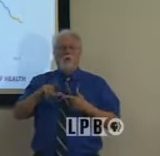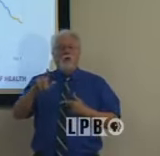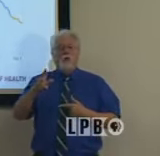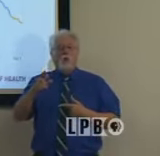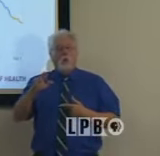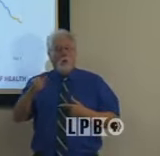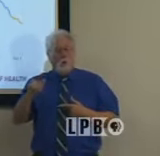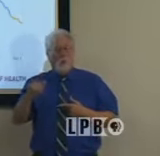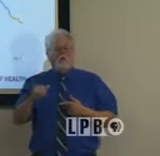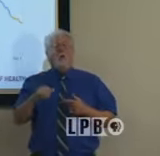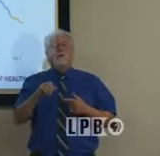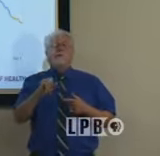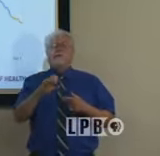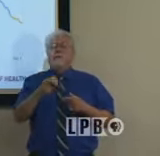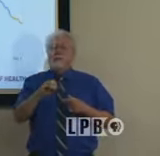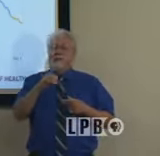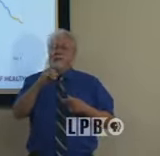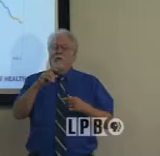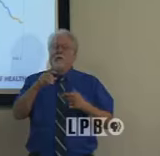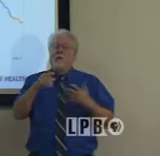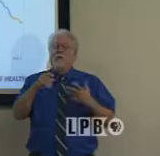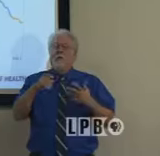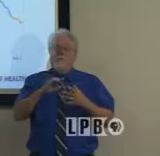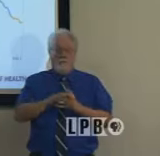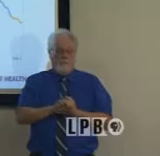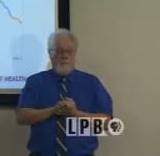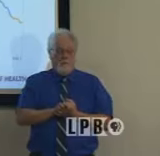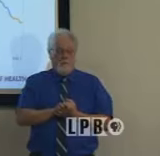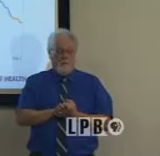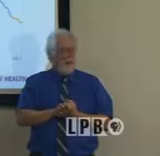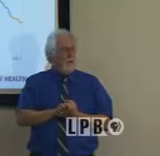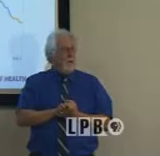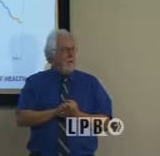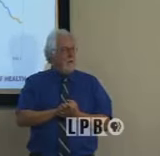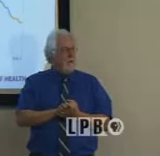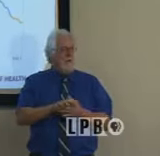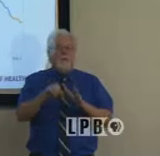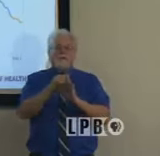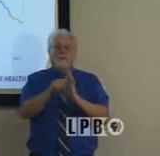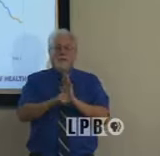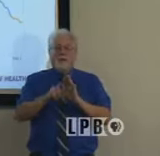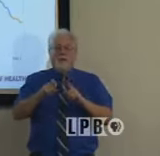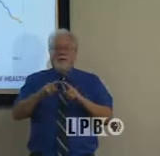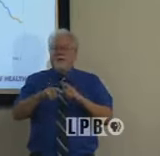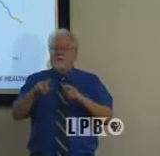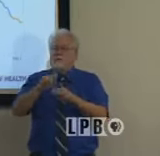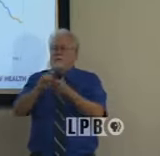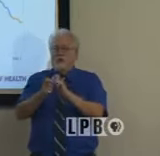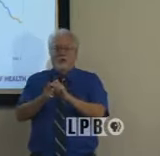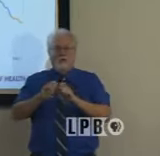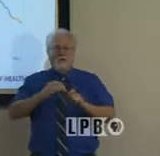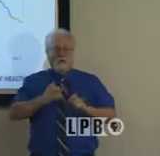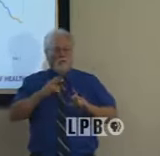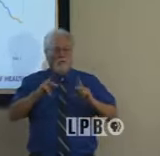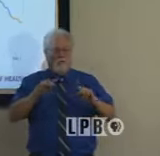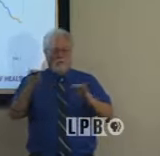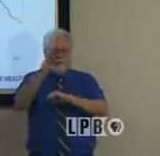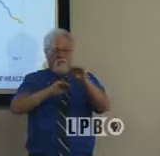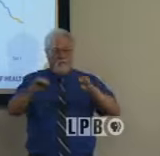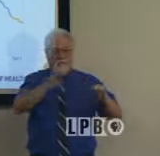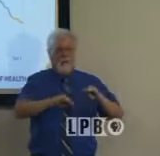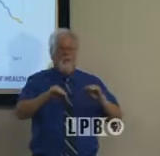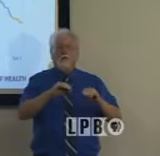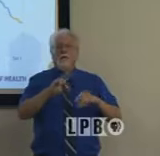the state, because we needed to redeploy our resources and especially our partners in the National